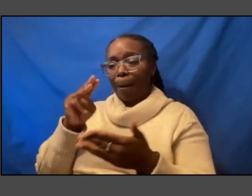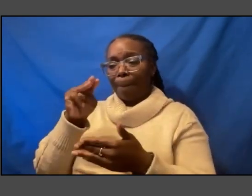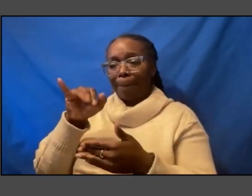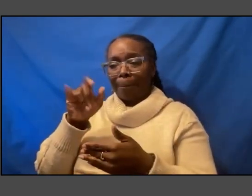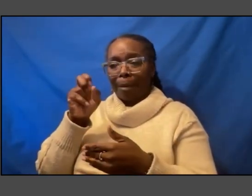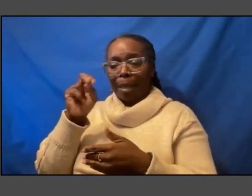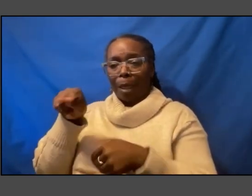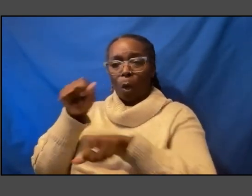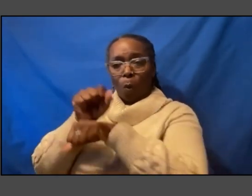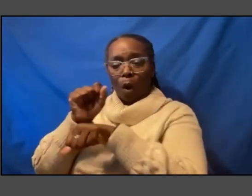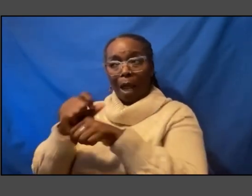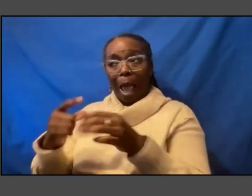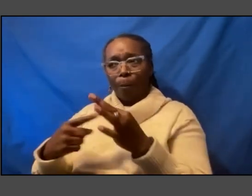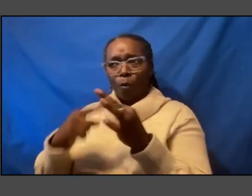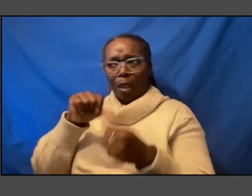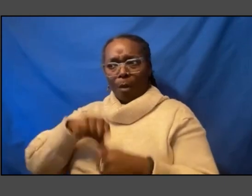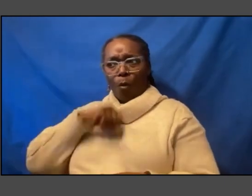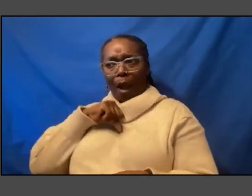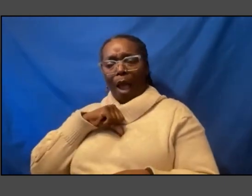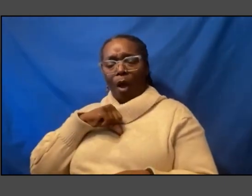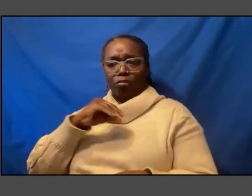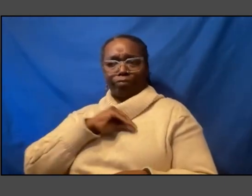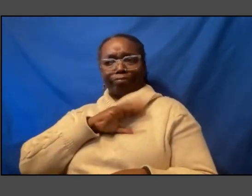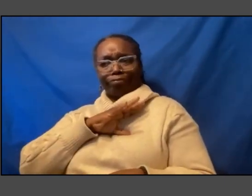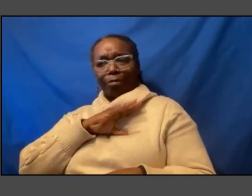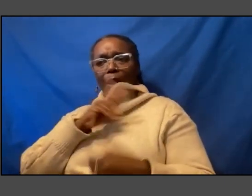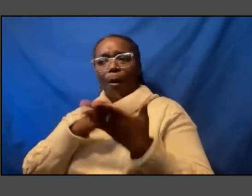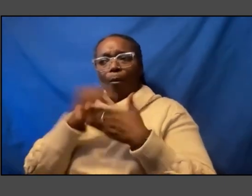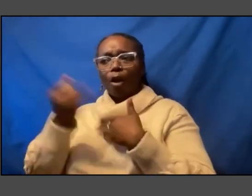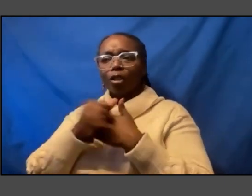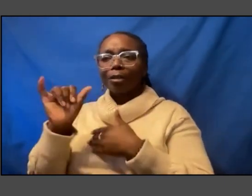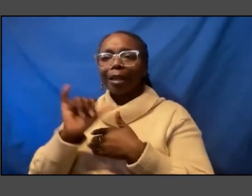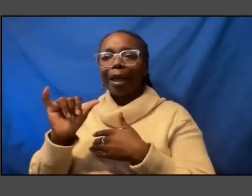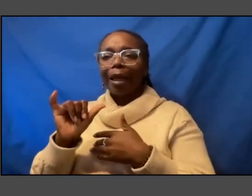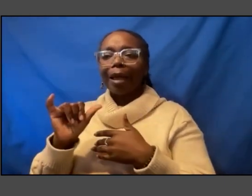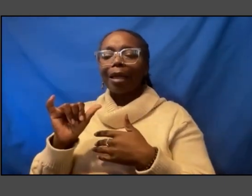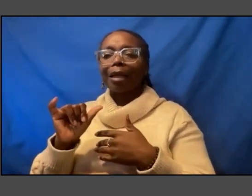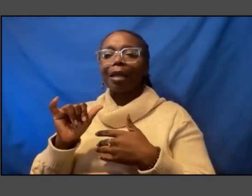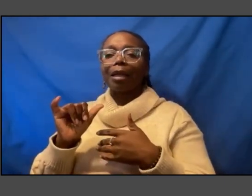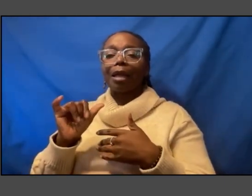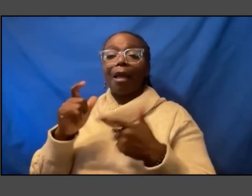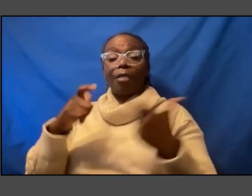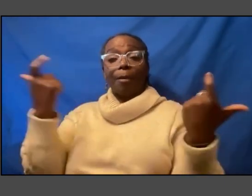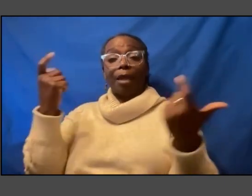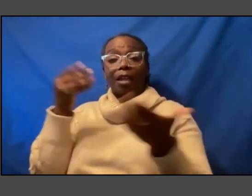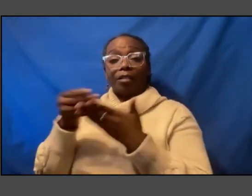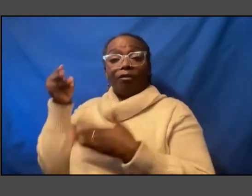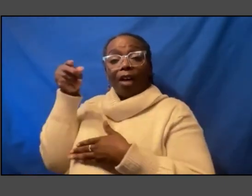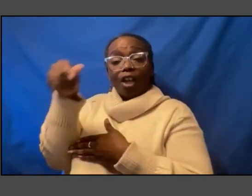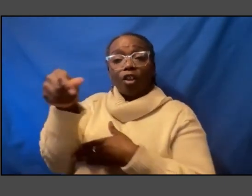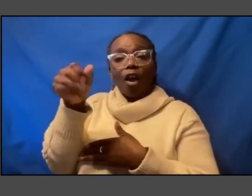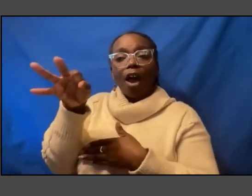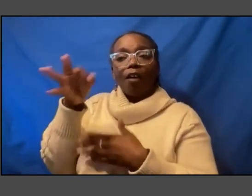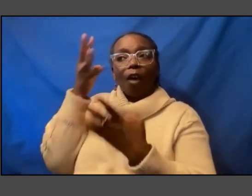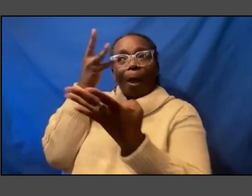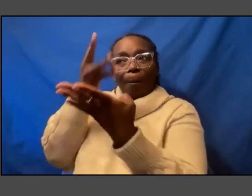of um projects like you know so being the biggest funder um of prison higher education um